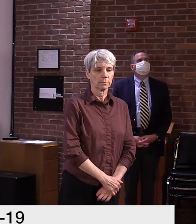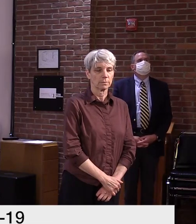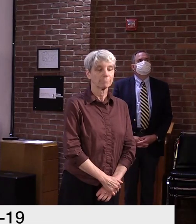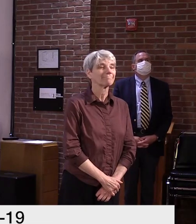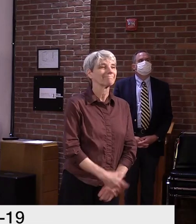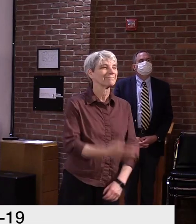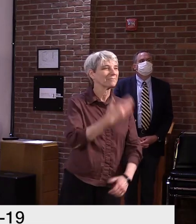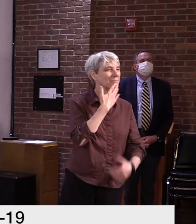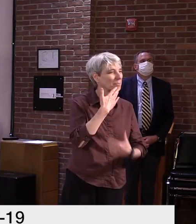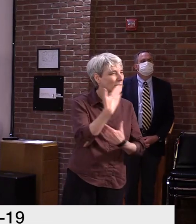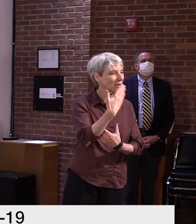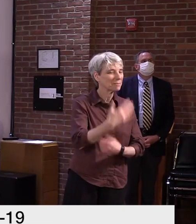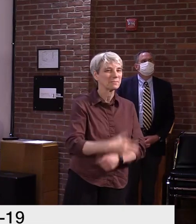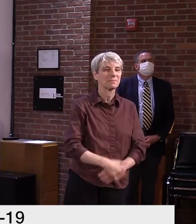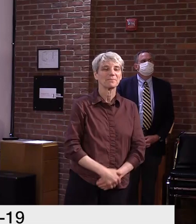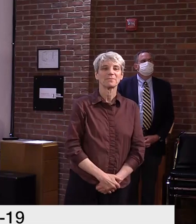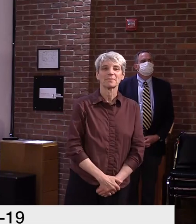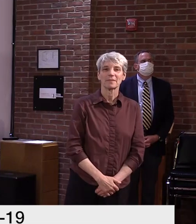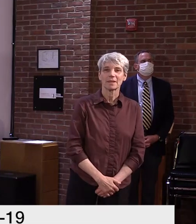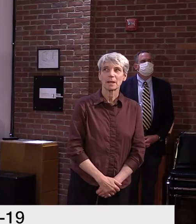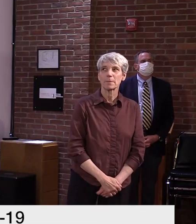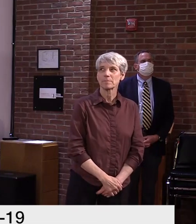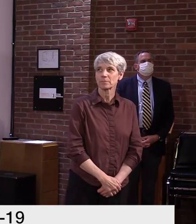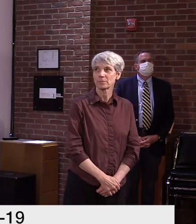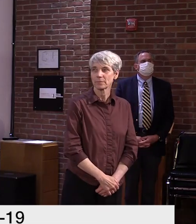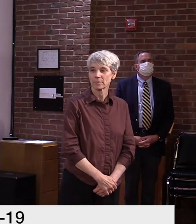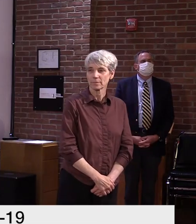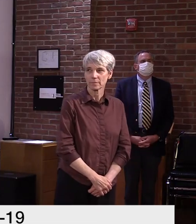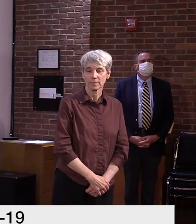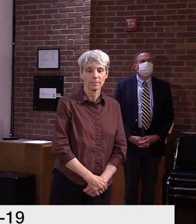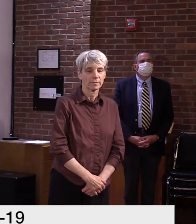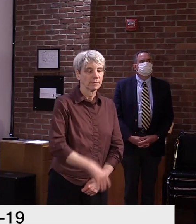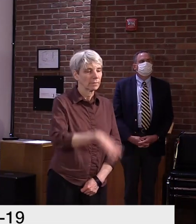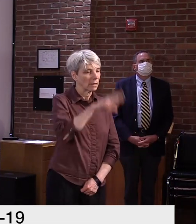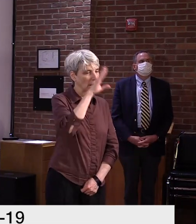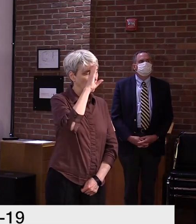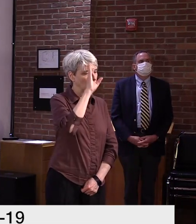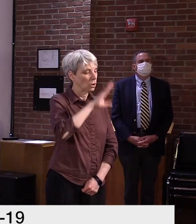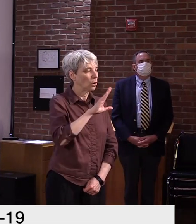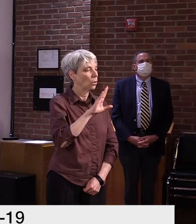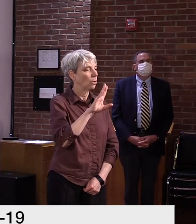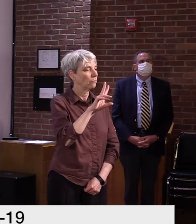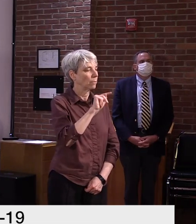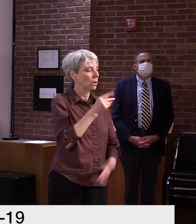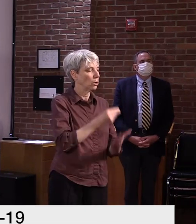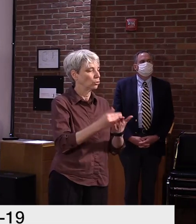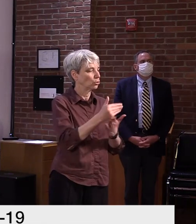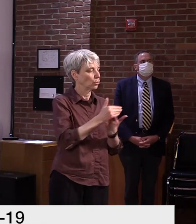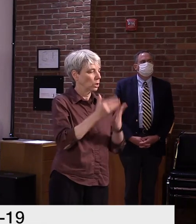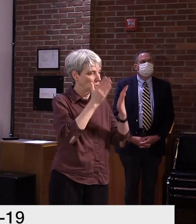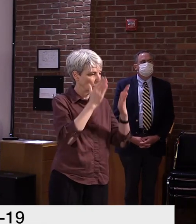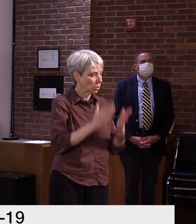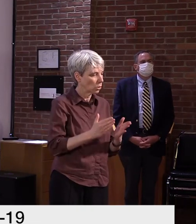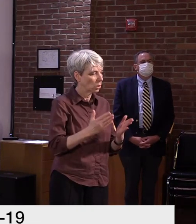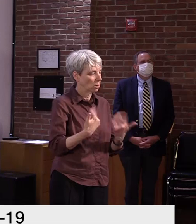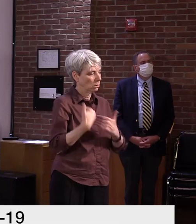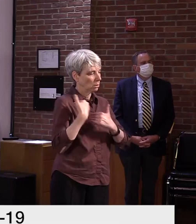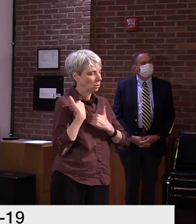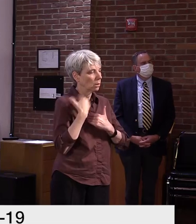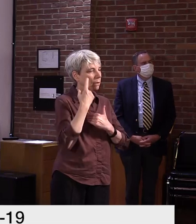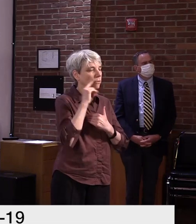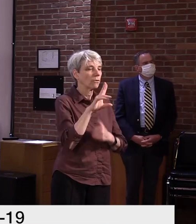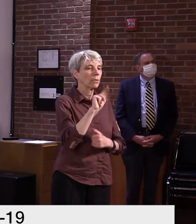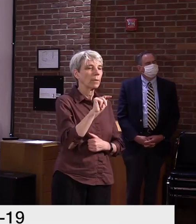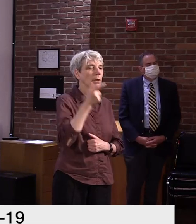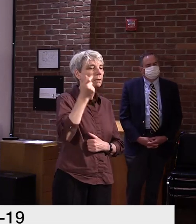Good morning, Governor. I know the treasurer is the constitutional officer with the most oversight over the state pension fund, but